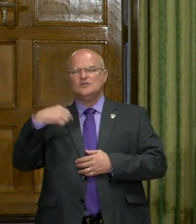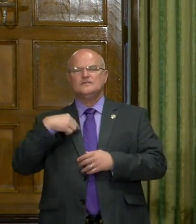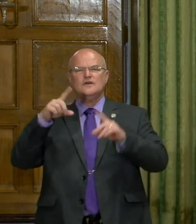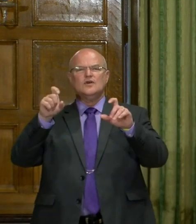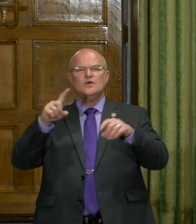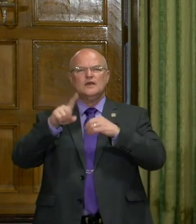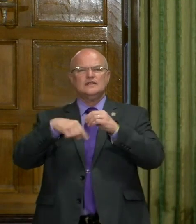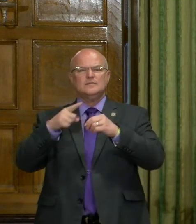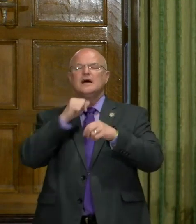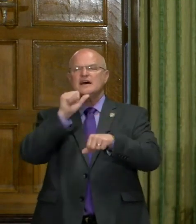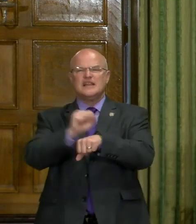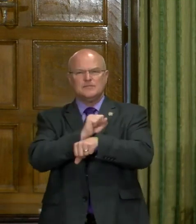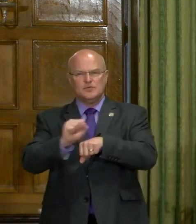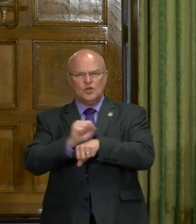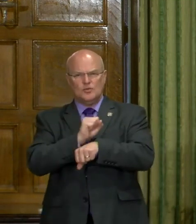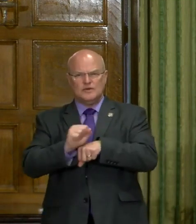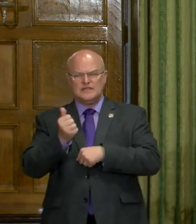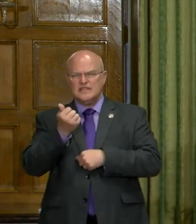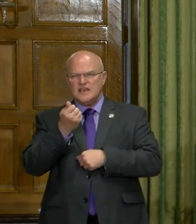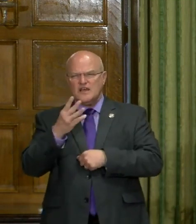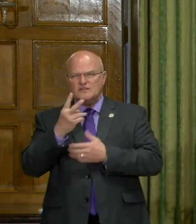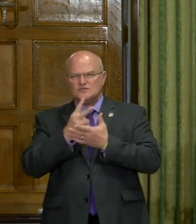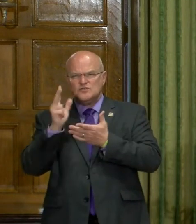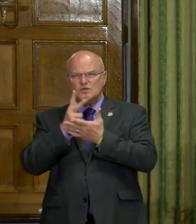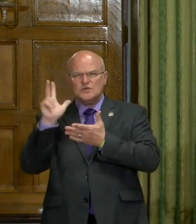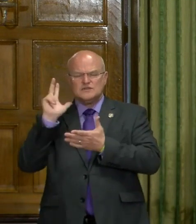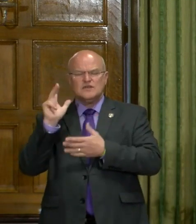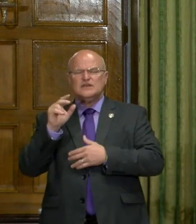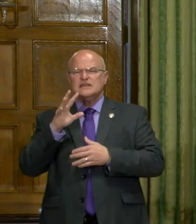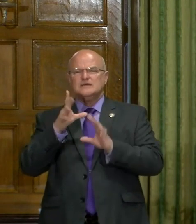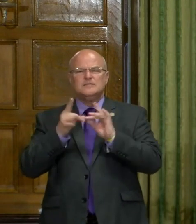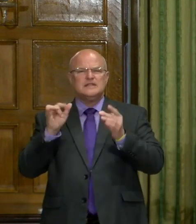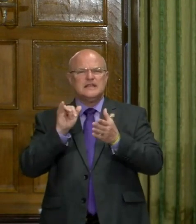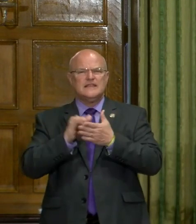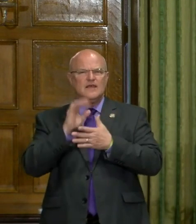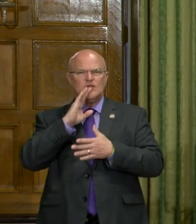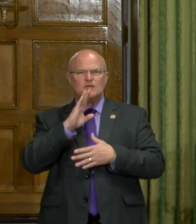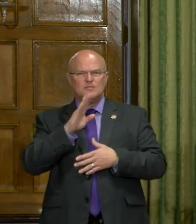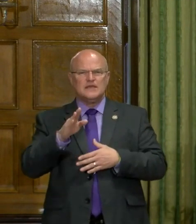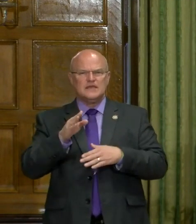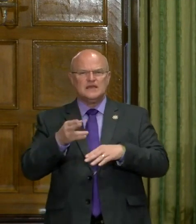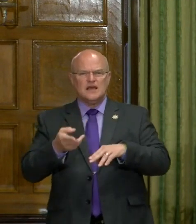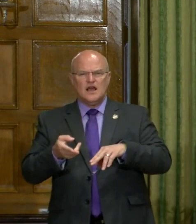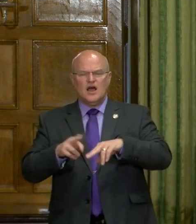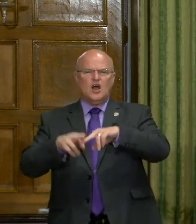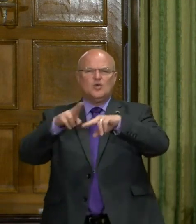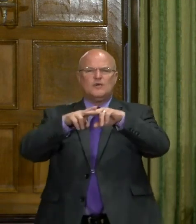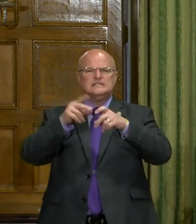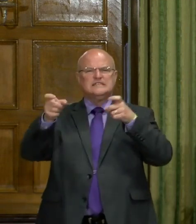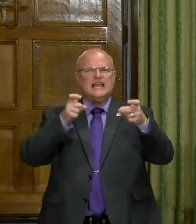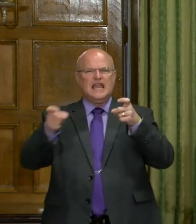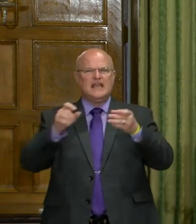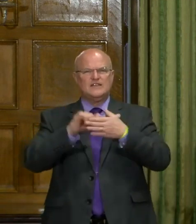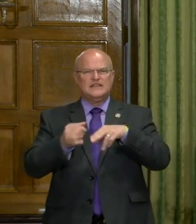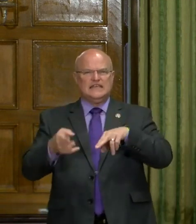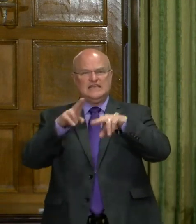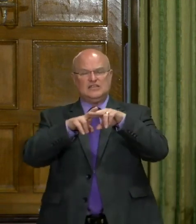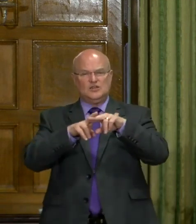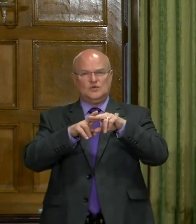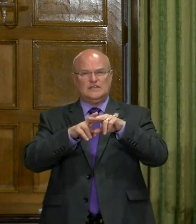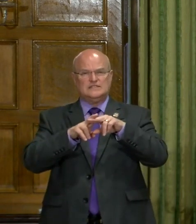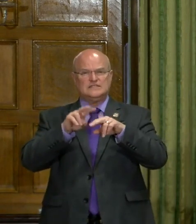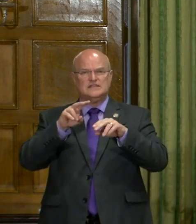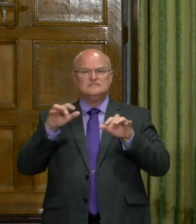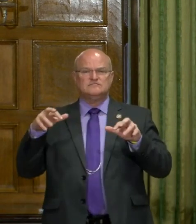question about unemployment. A couple of weeks ago, it was mentioned that there would be upgrades made to handle the increased